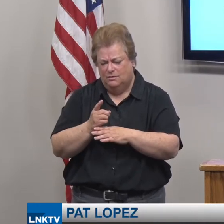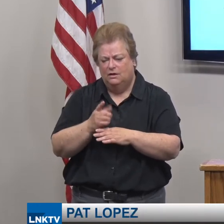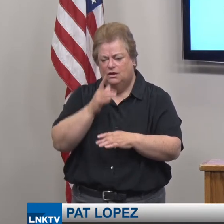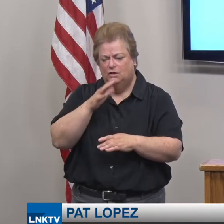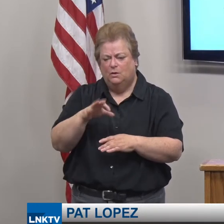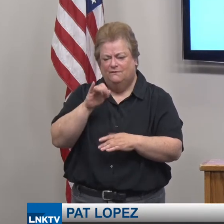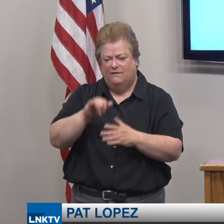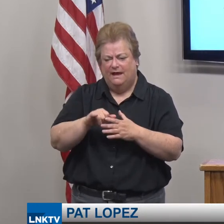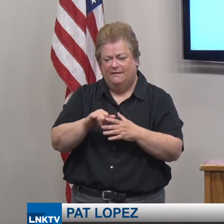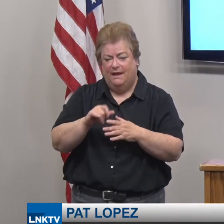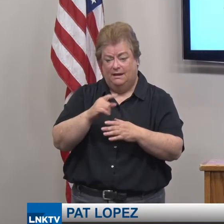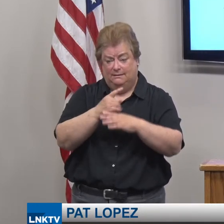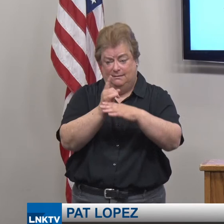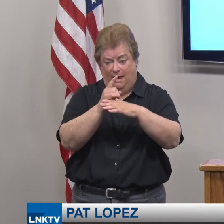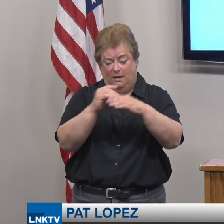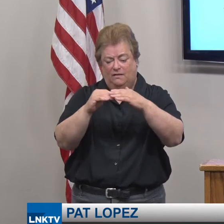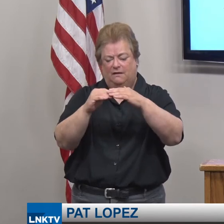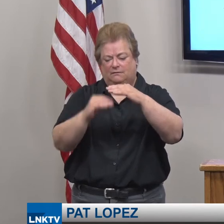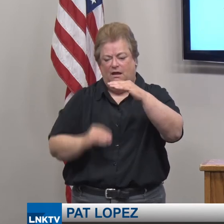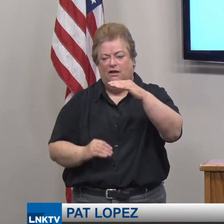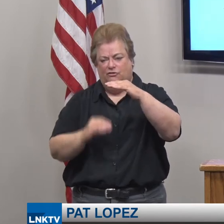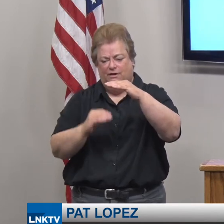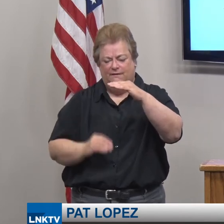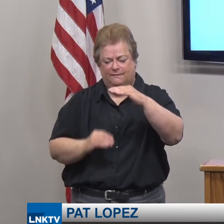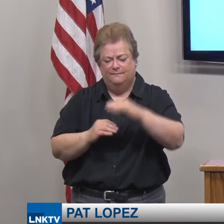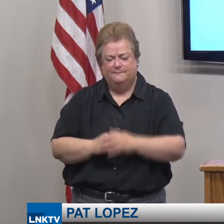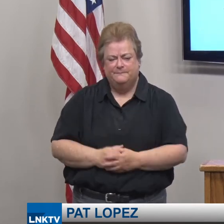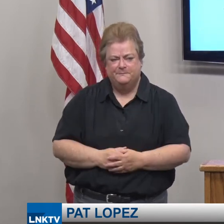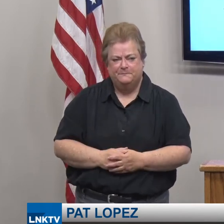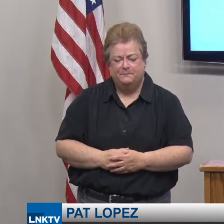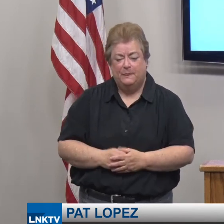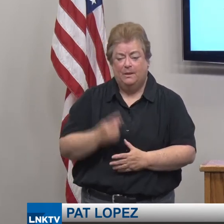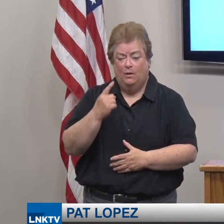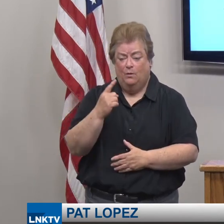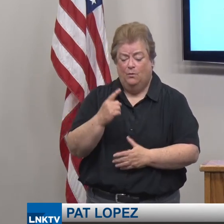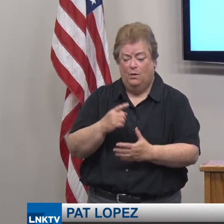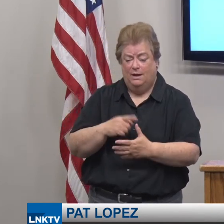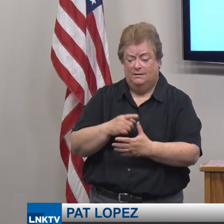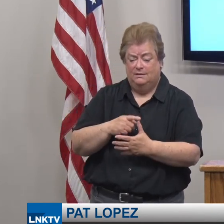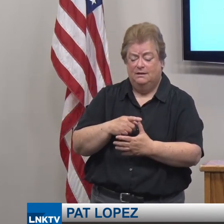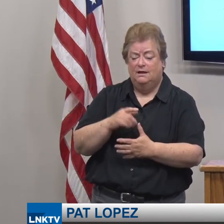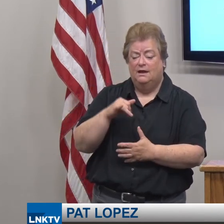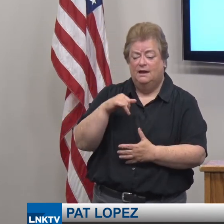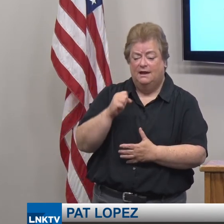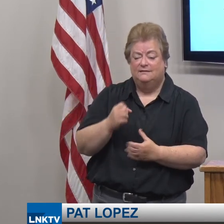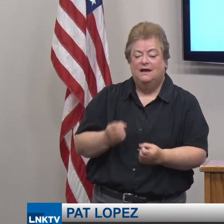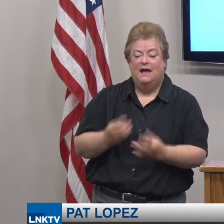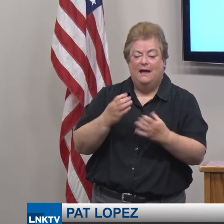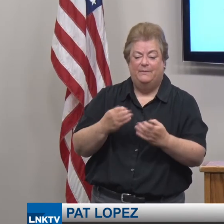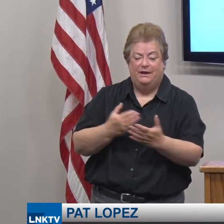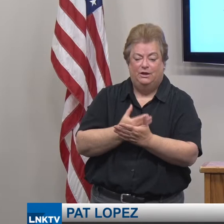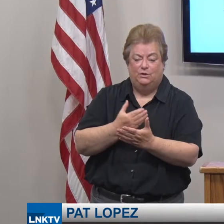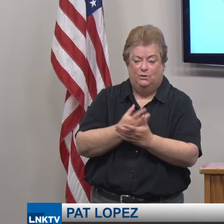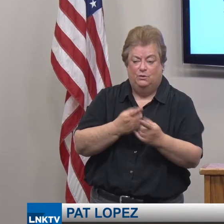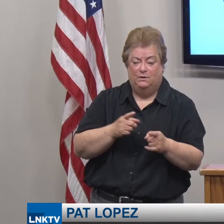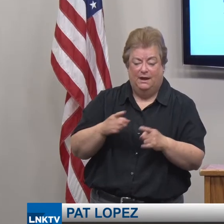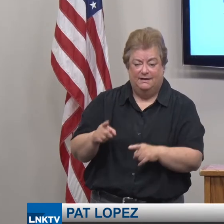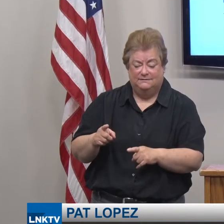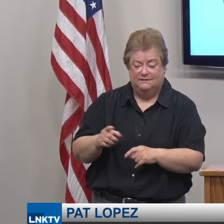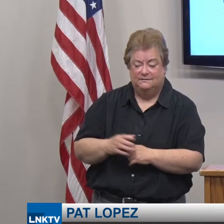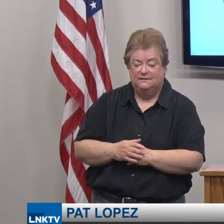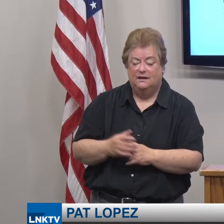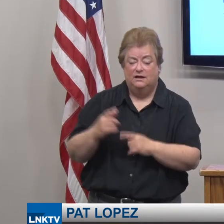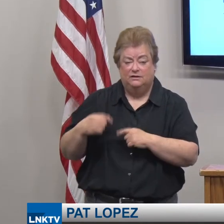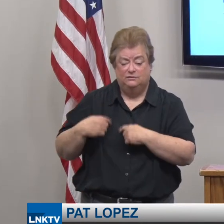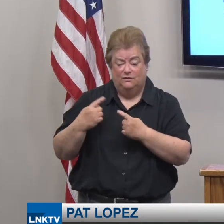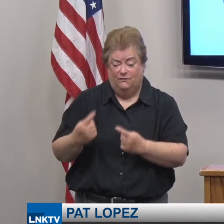that just underneath the dial on the website. One primary factor is the number of new cases. This week so far